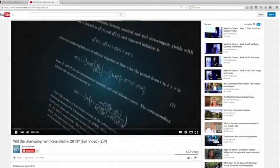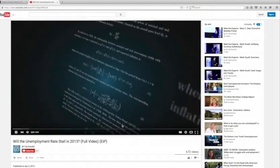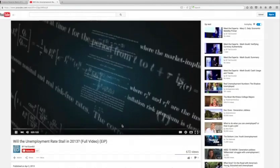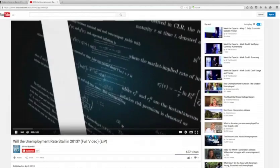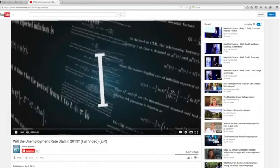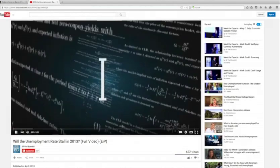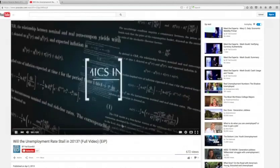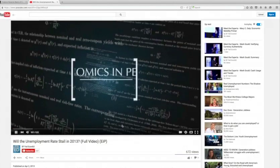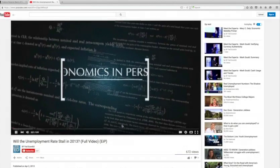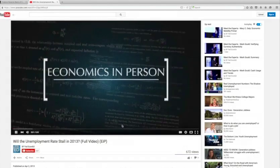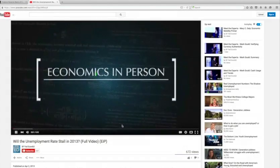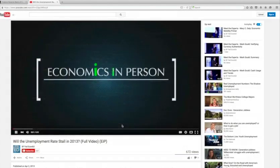That the on